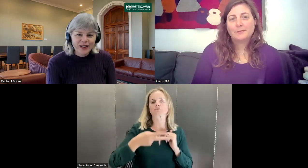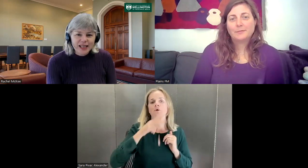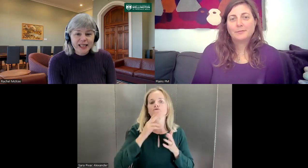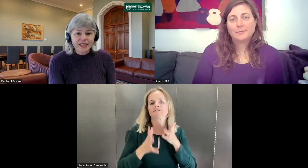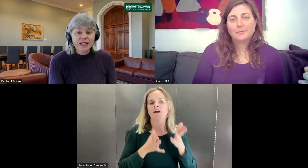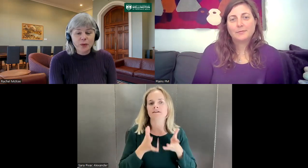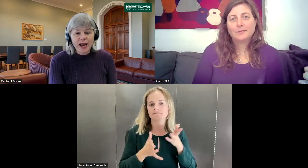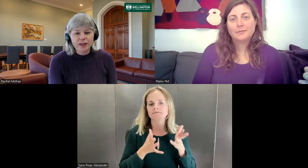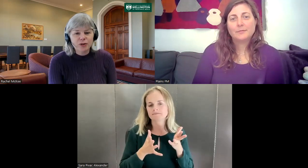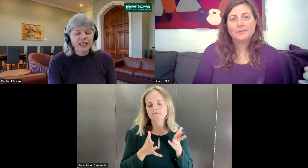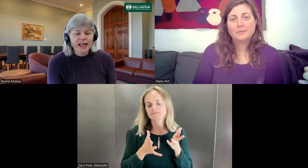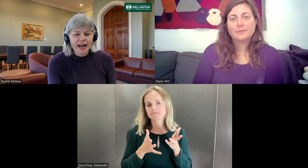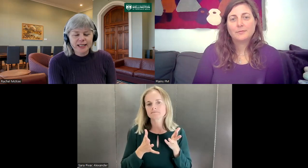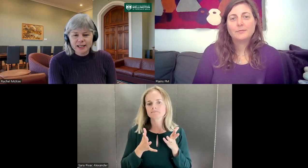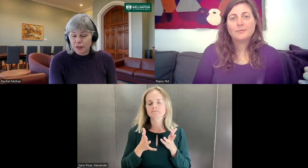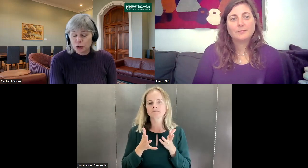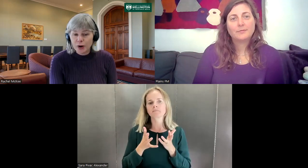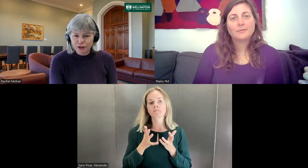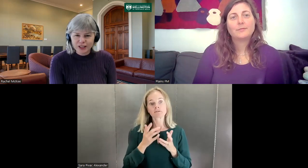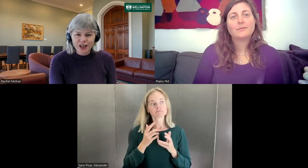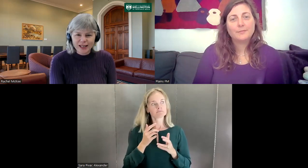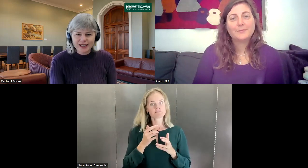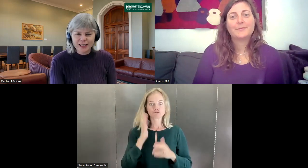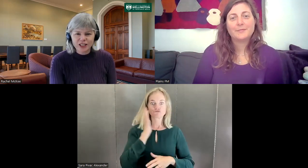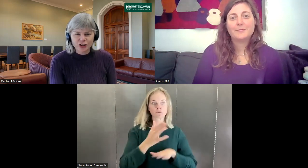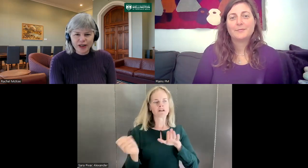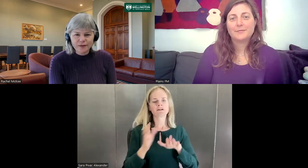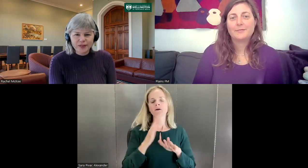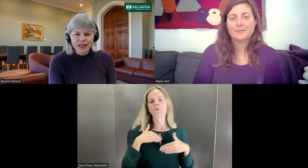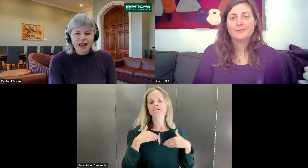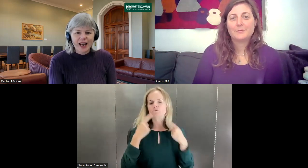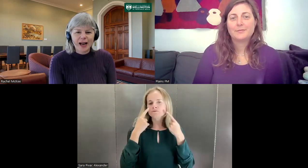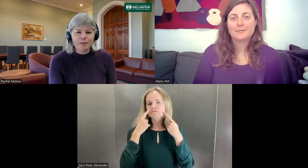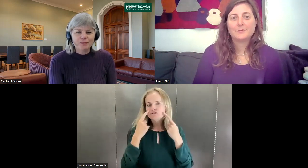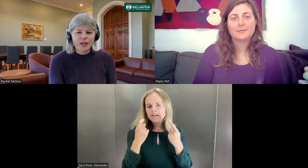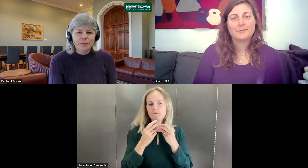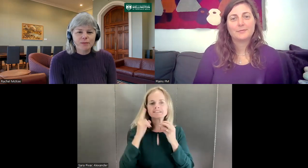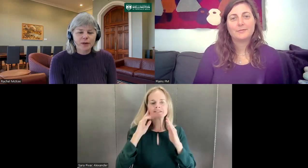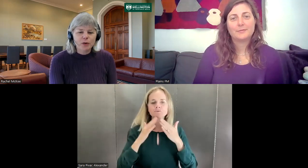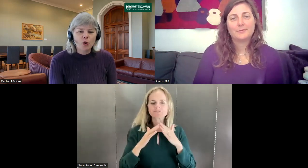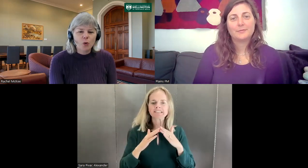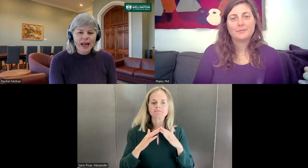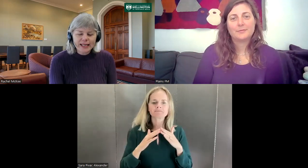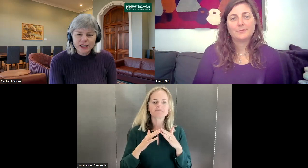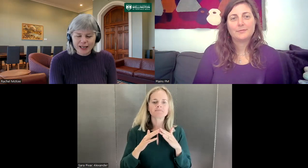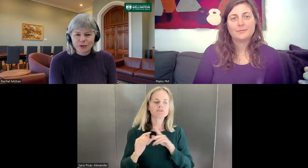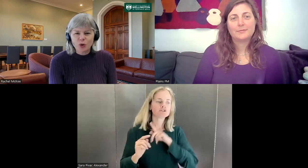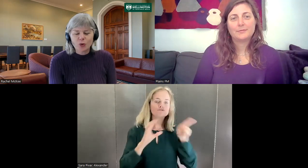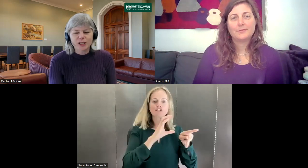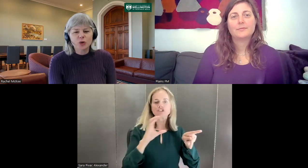Yes, yeah, we recently added another 200 signs to the dictionary. But before we add signs, of course, there's always